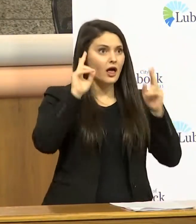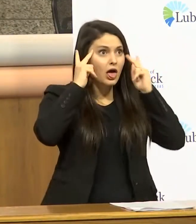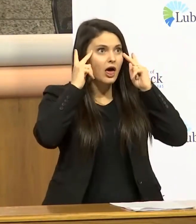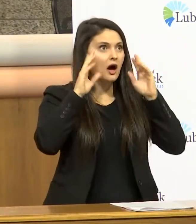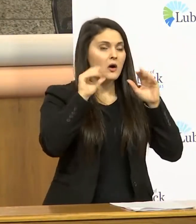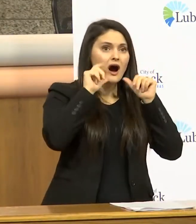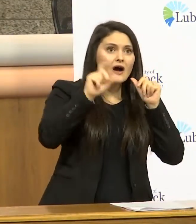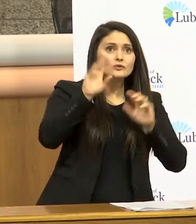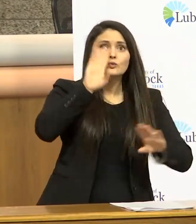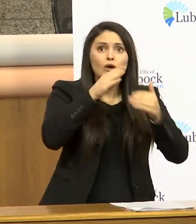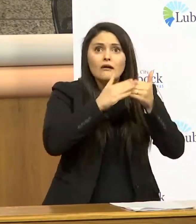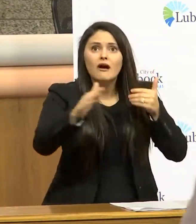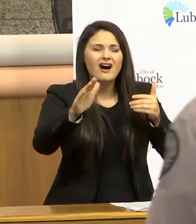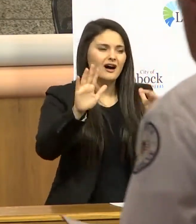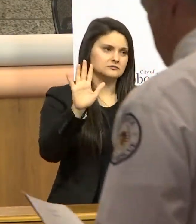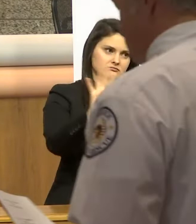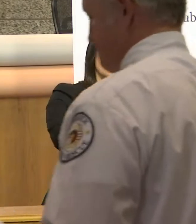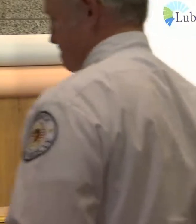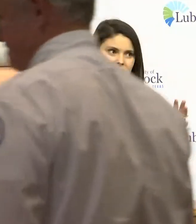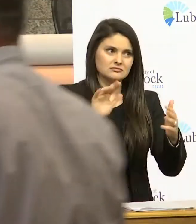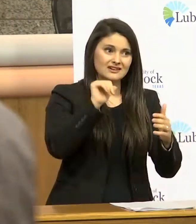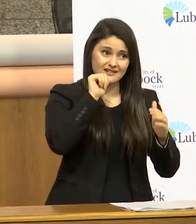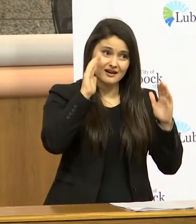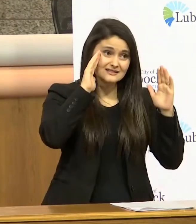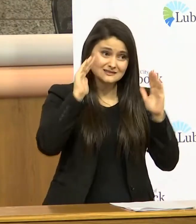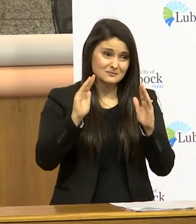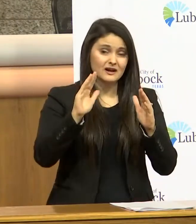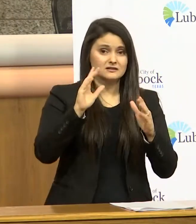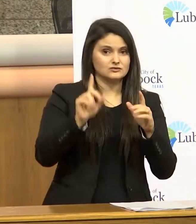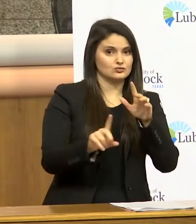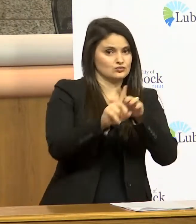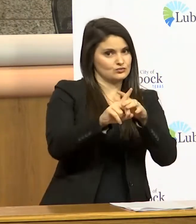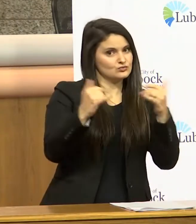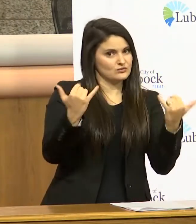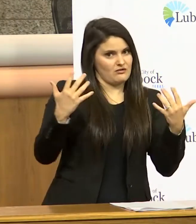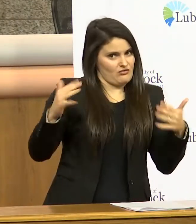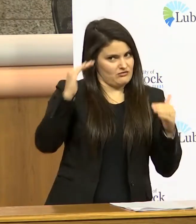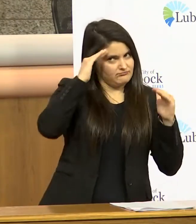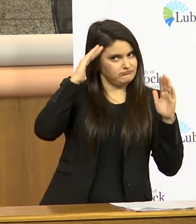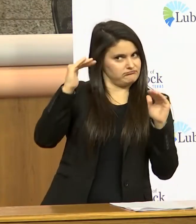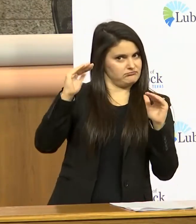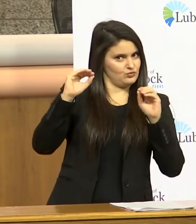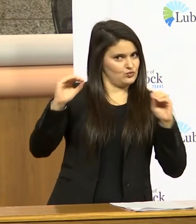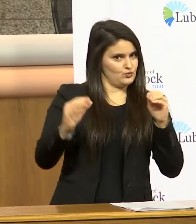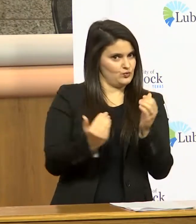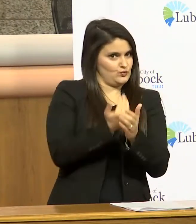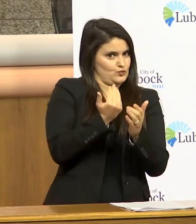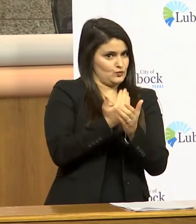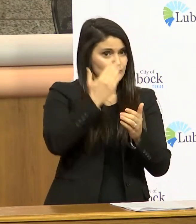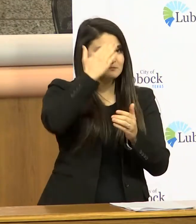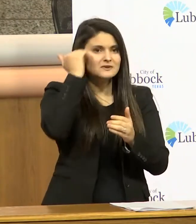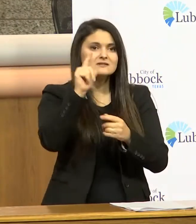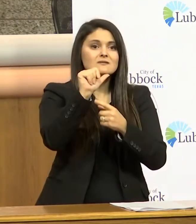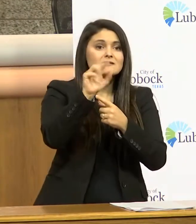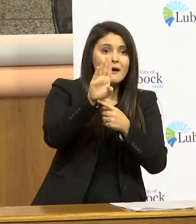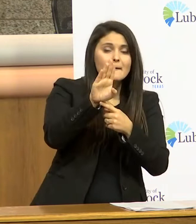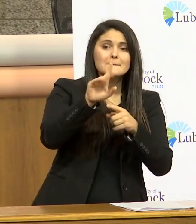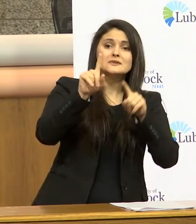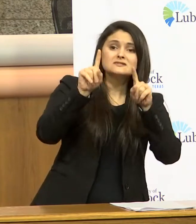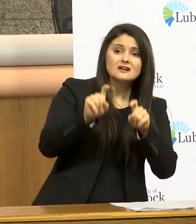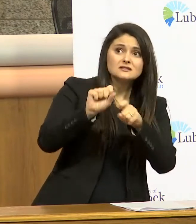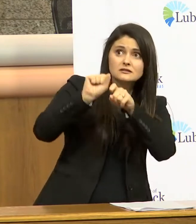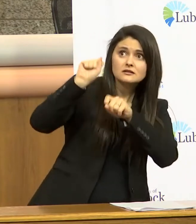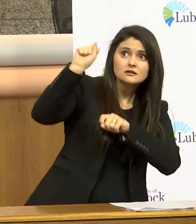anymore we were not expecting to receive cases today due to laboratory testing and